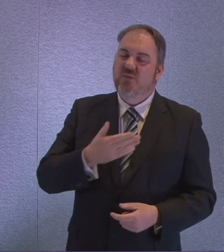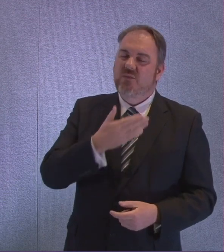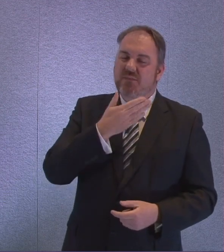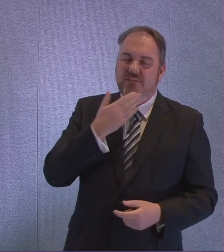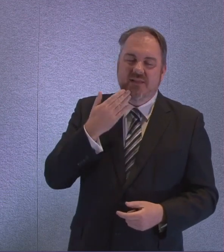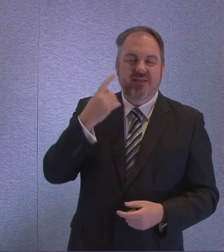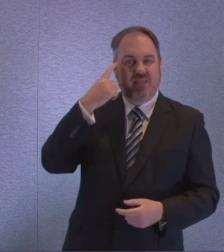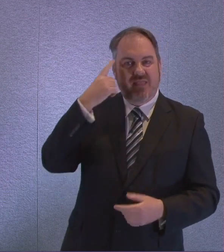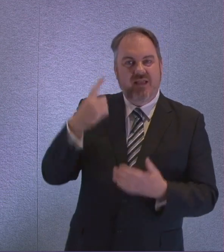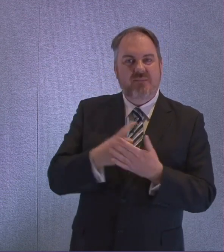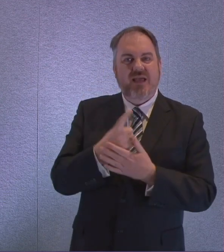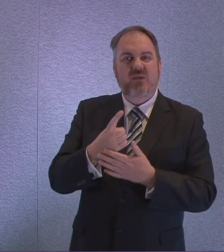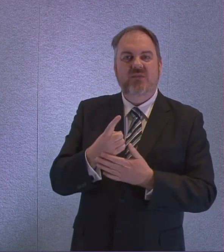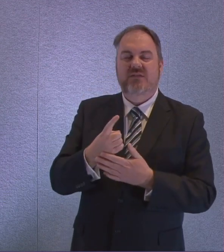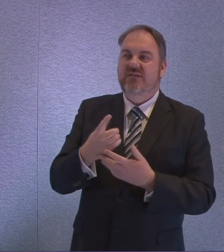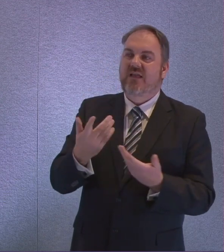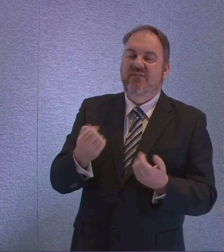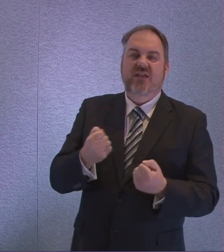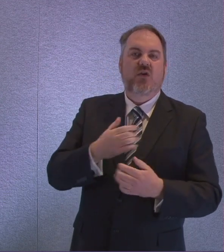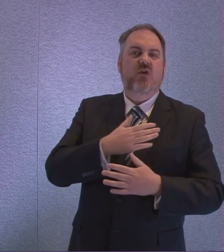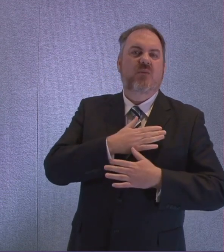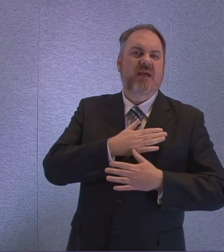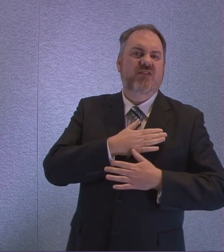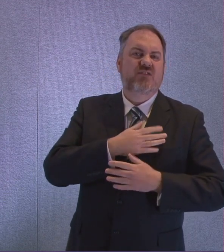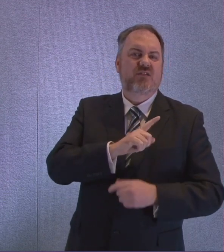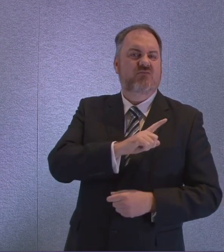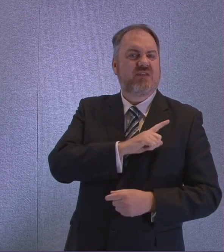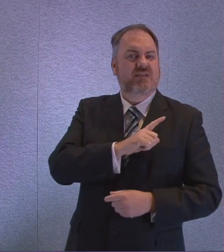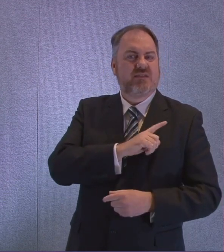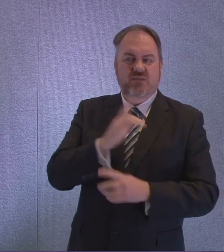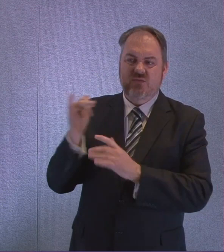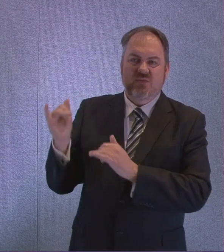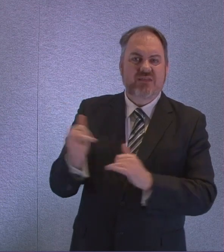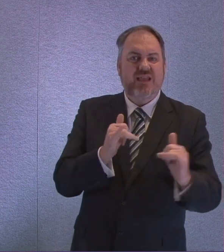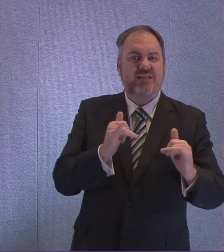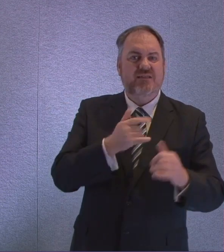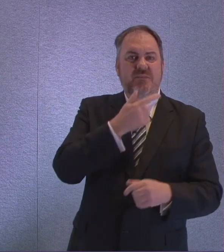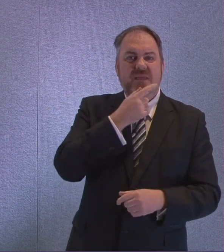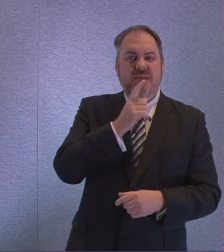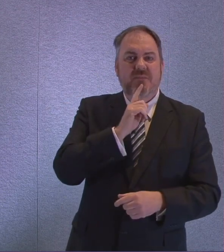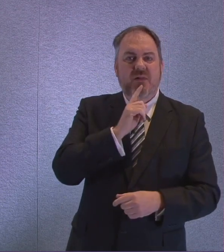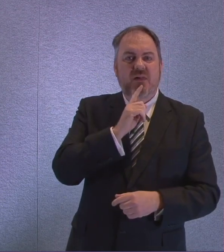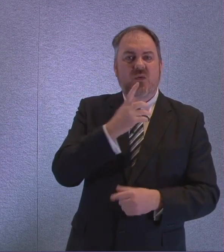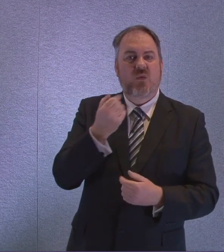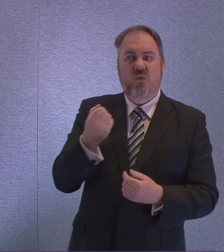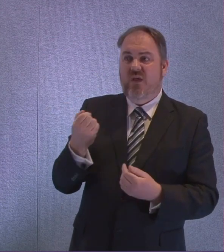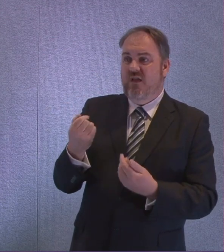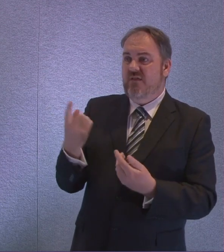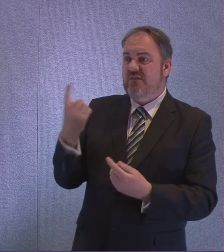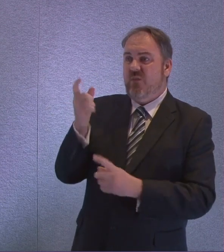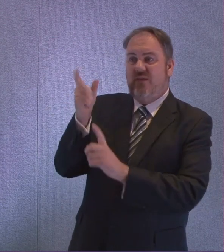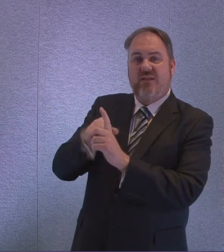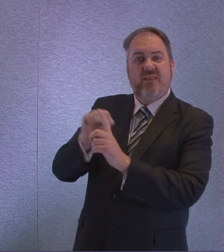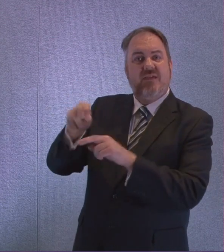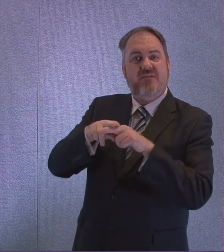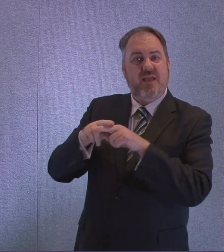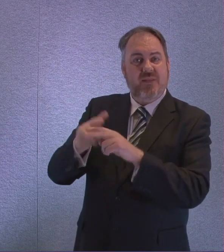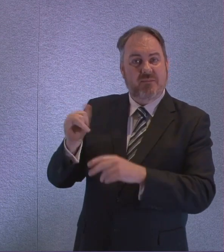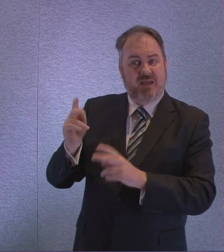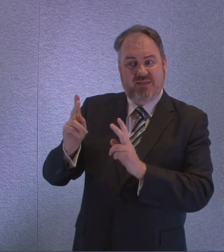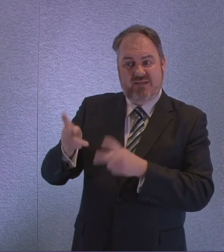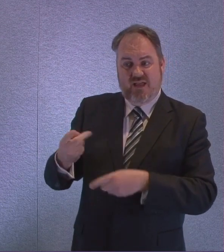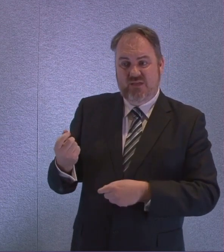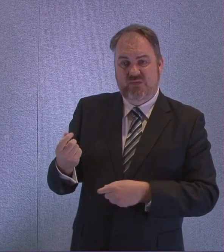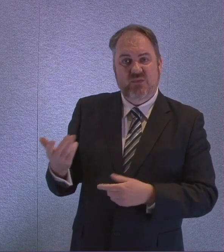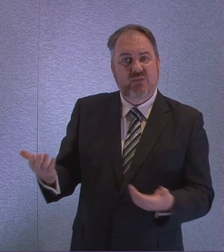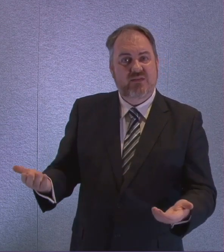at those compassionate grounds for extending testing. First Minister. Of course, I will look at that